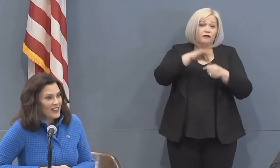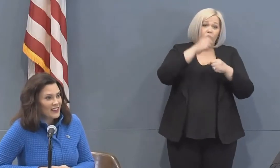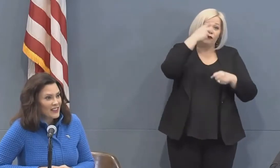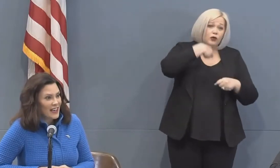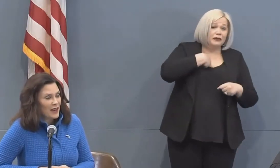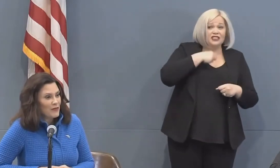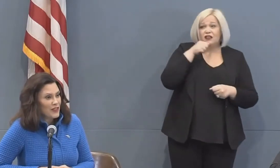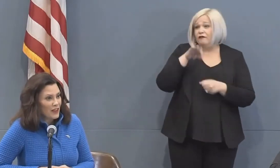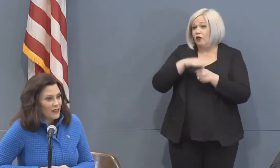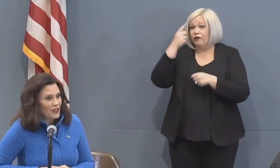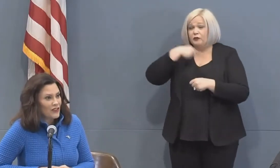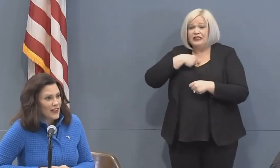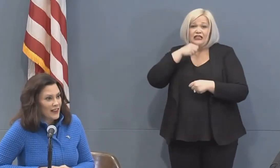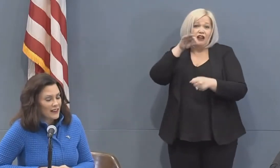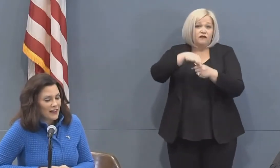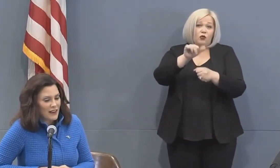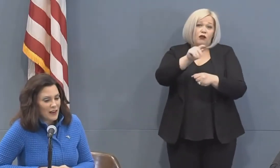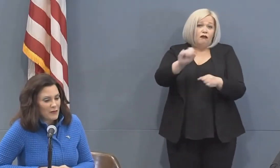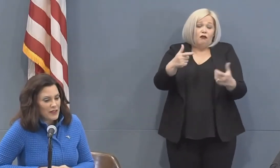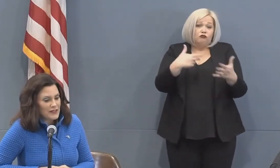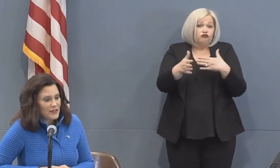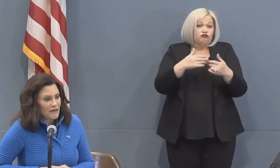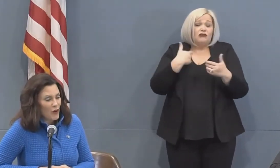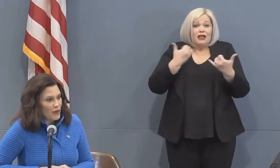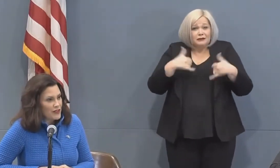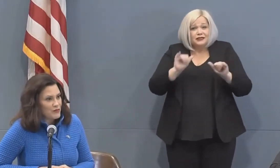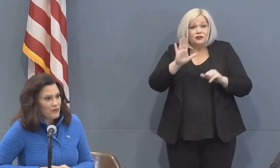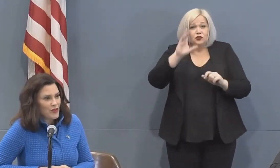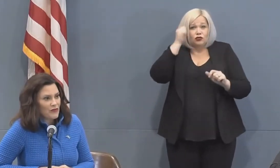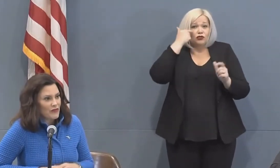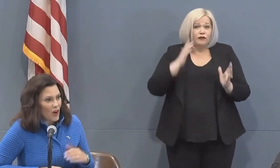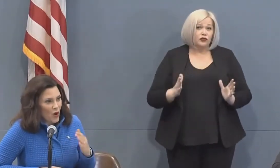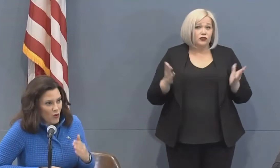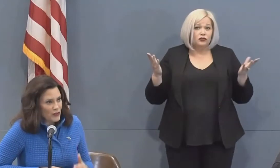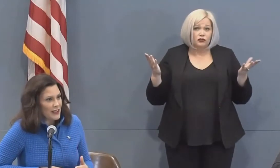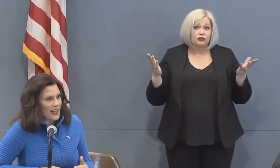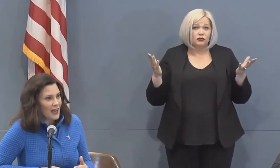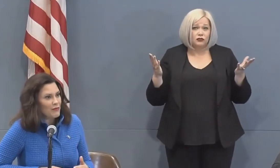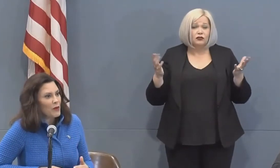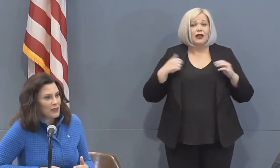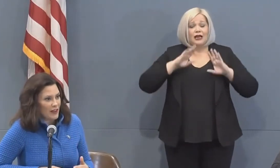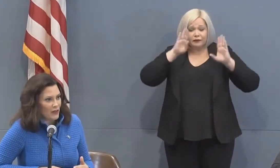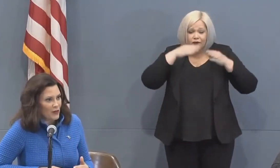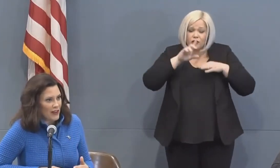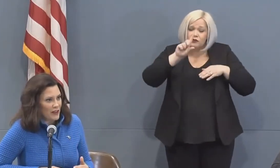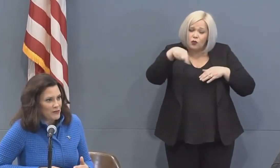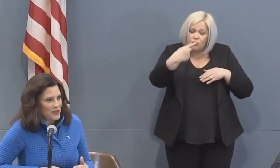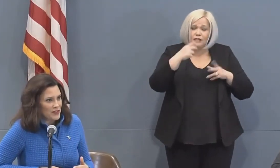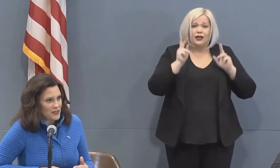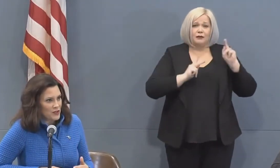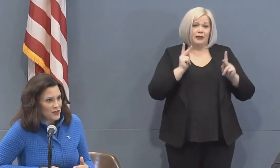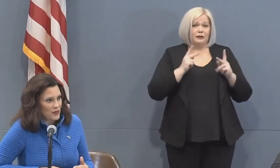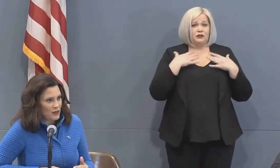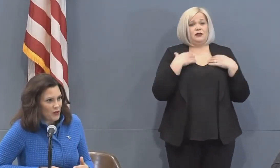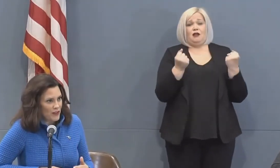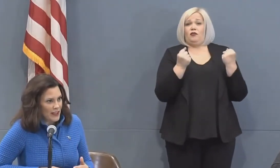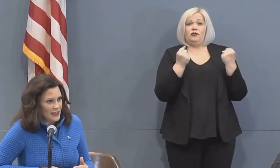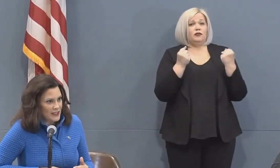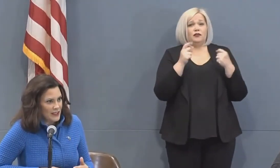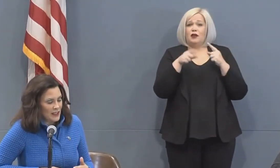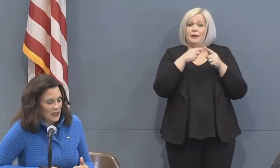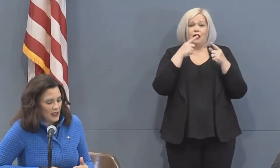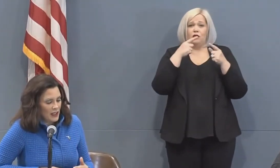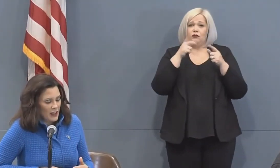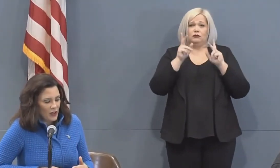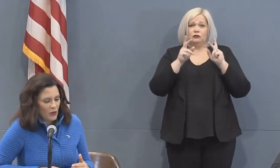vote at all I'm the governor that um is focused only on public health when it comes to decisions around COVID